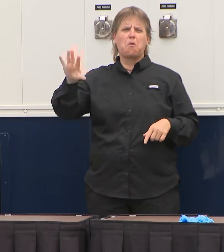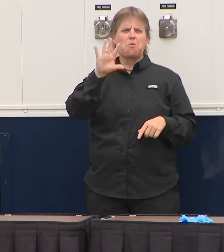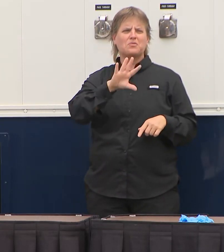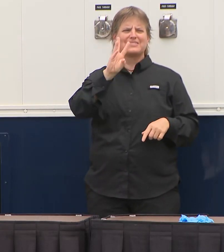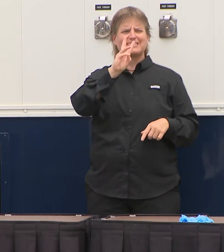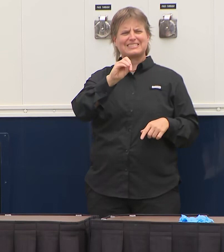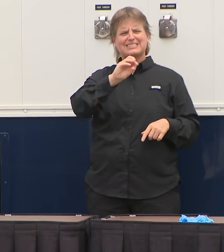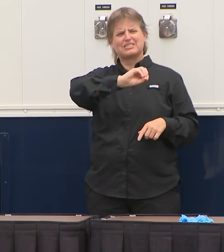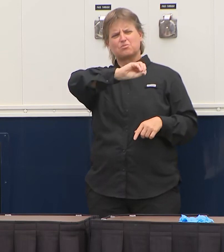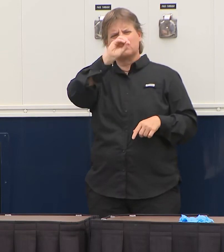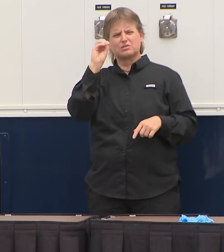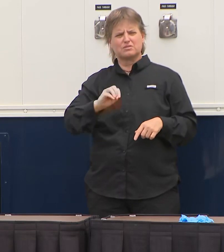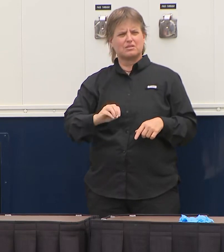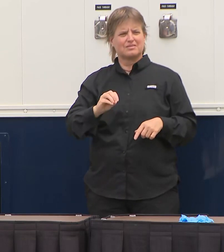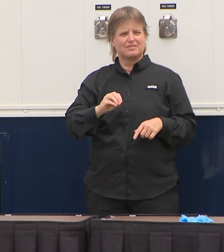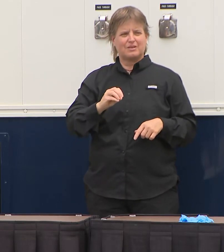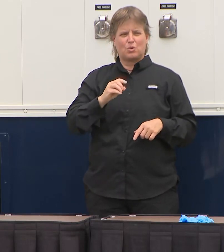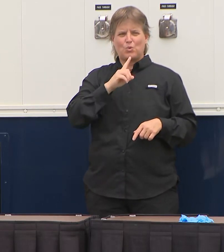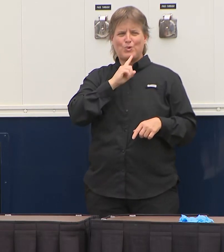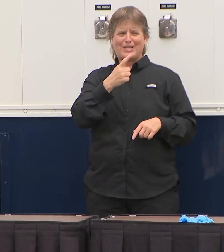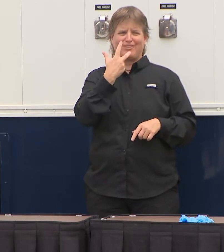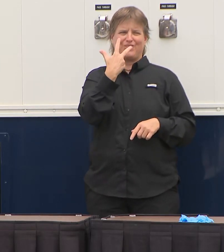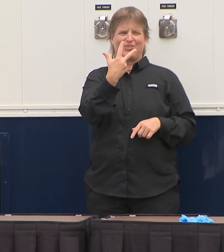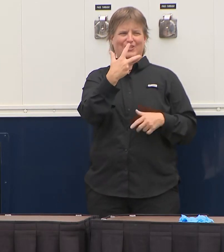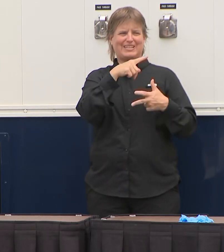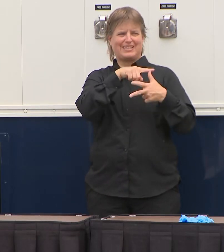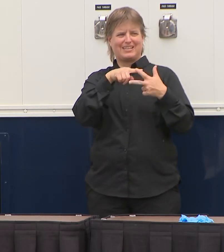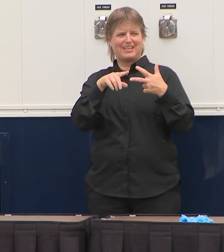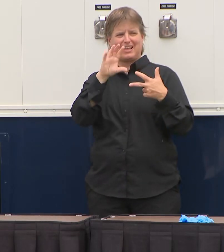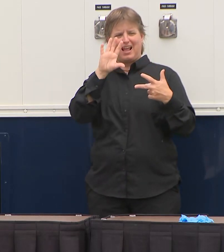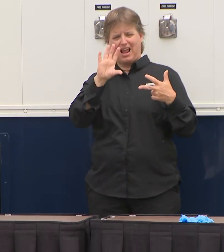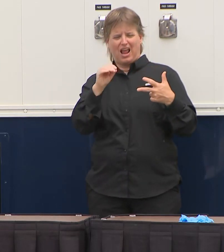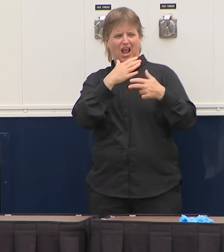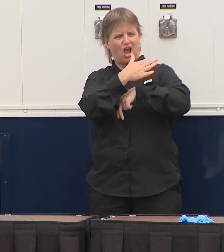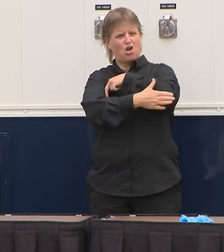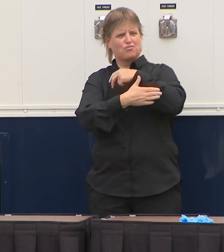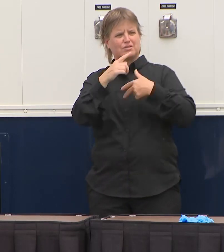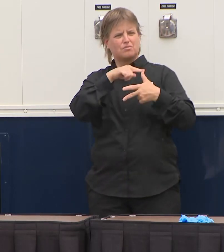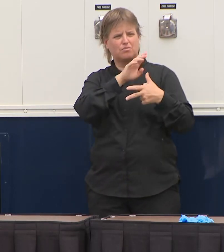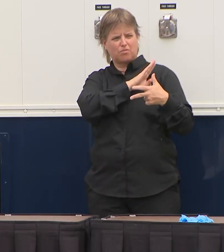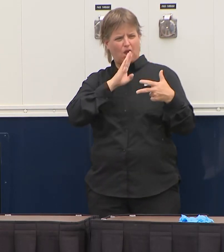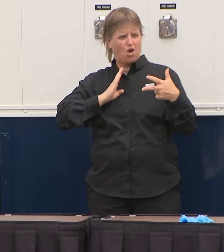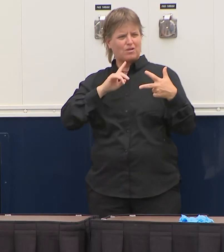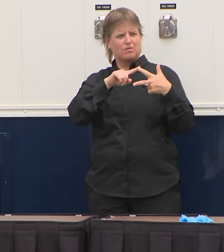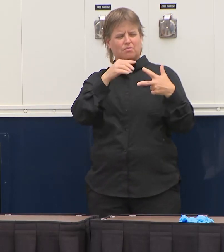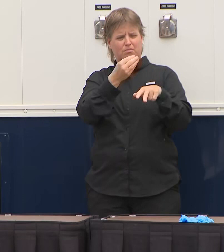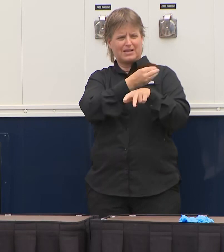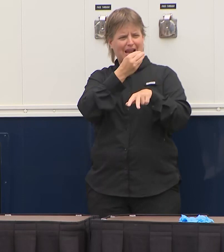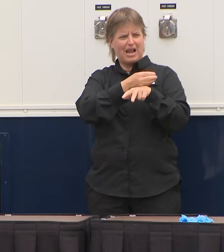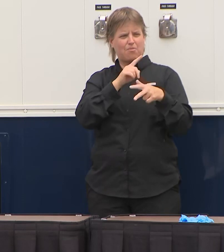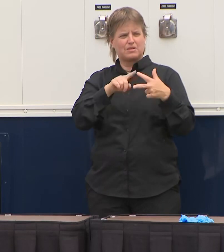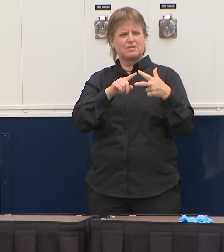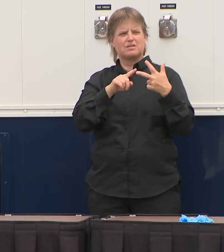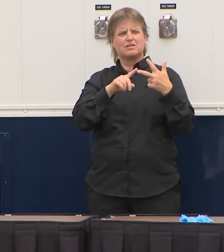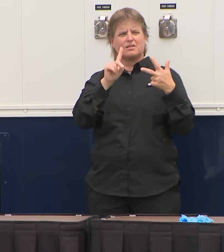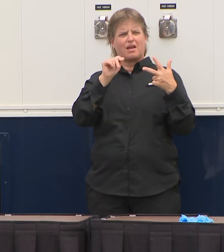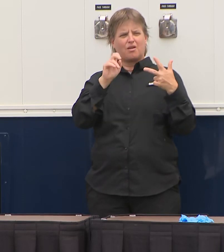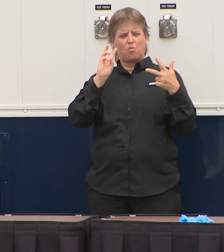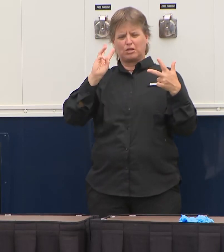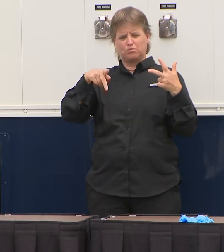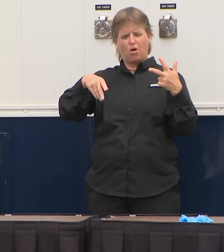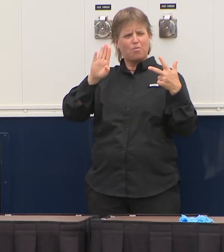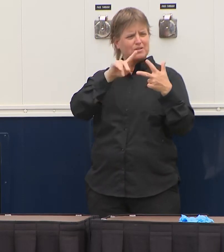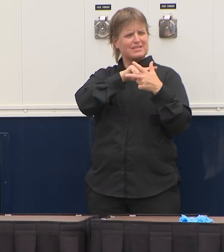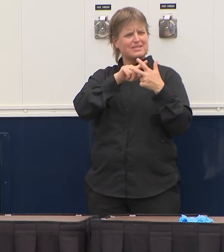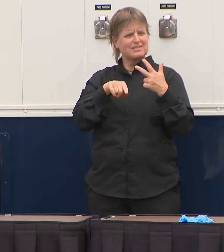Florida counties, Broward, Miami-Dade, and Palm Beach. We've obviously diverted the vast majority of our resources to those three counties from the state